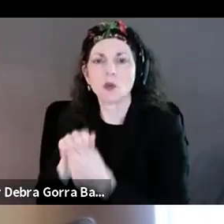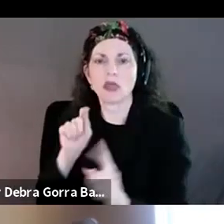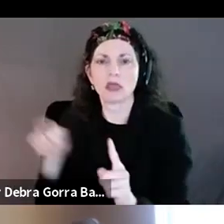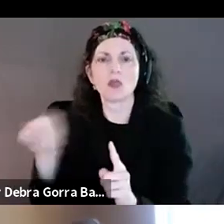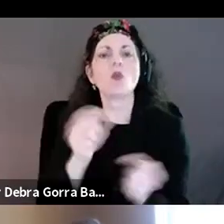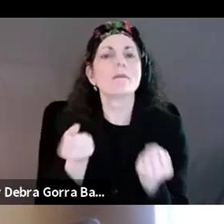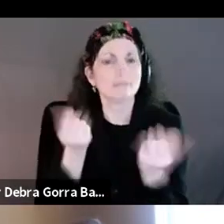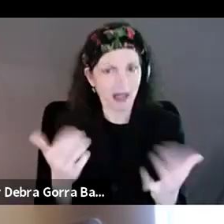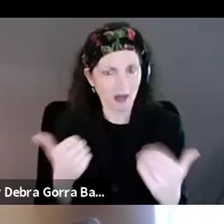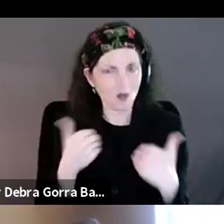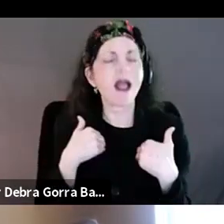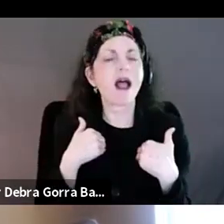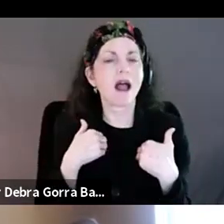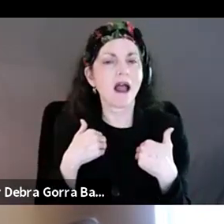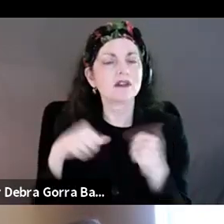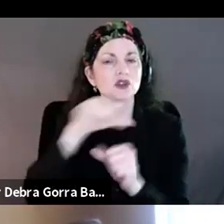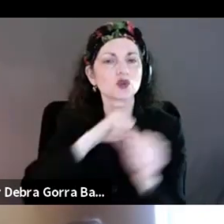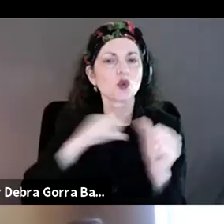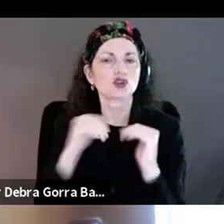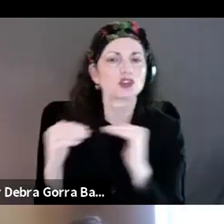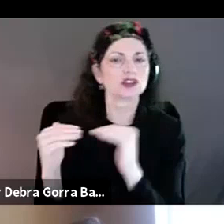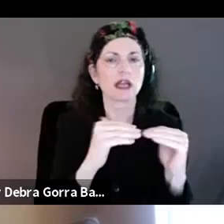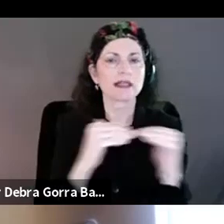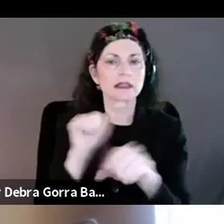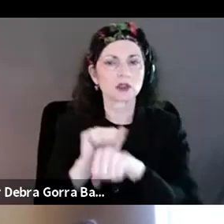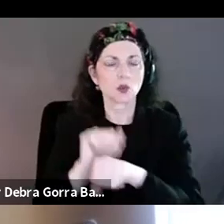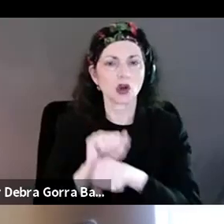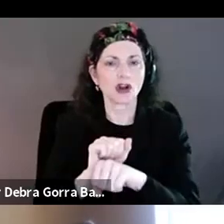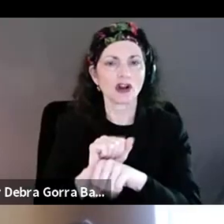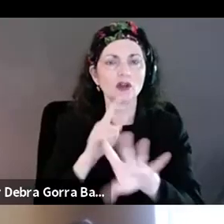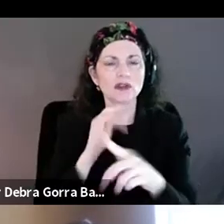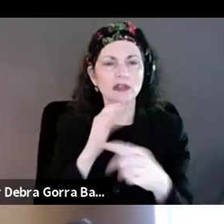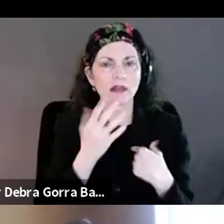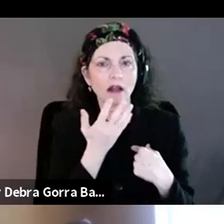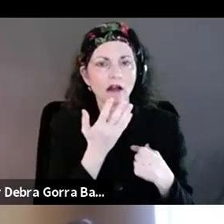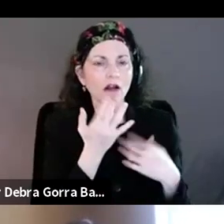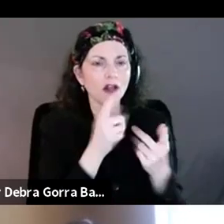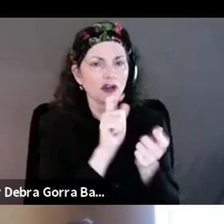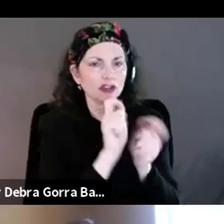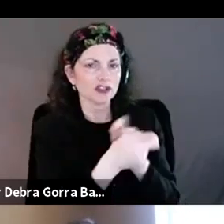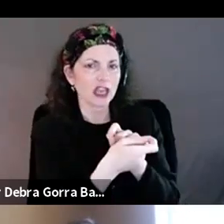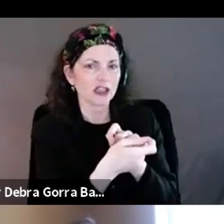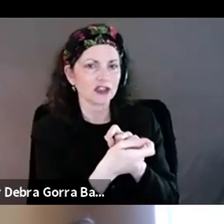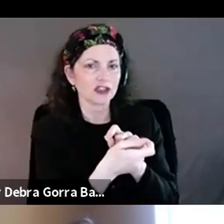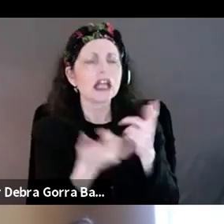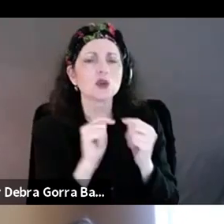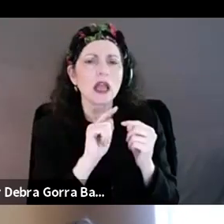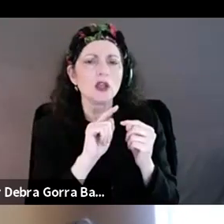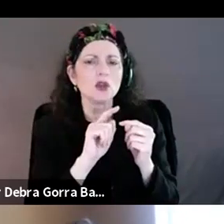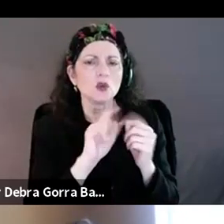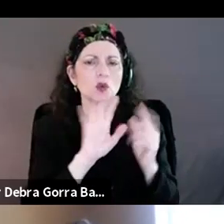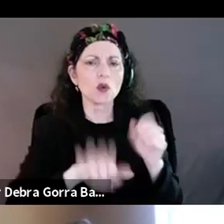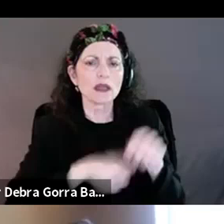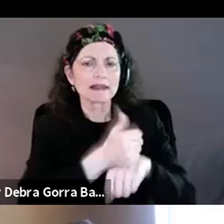or whether it be, you know, like color of change and trying to forge partnerships around the impact campaign in meaningful